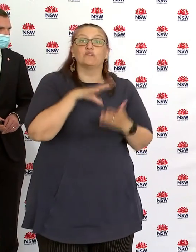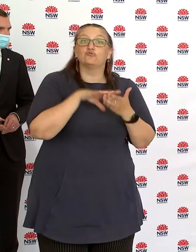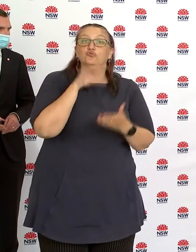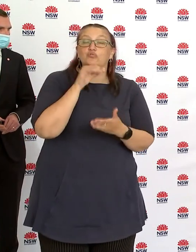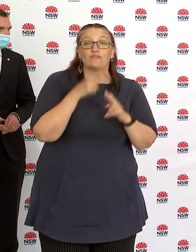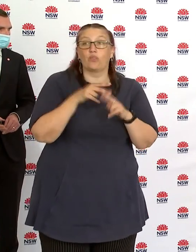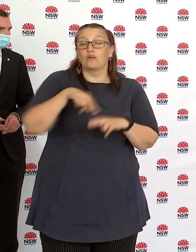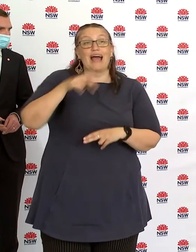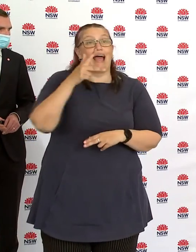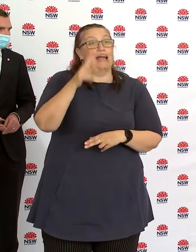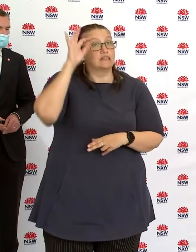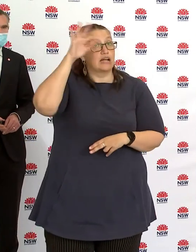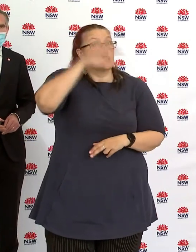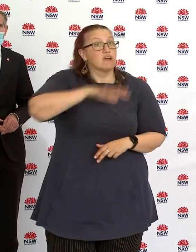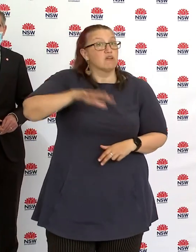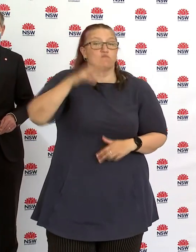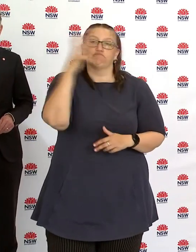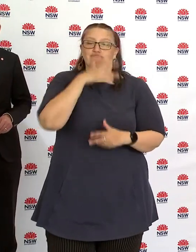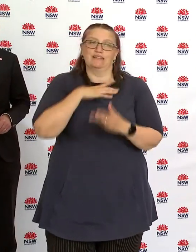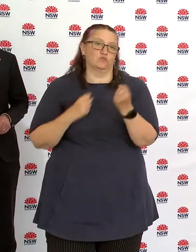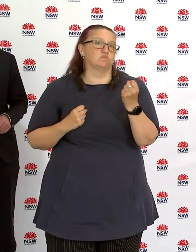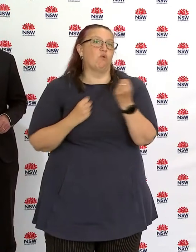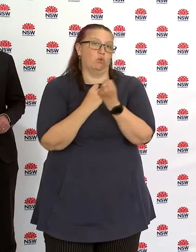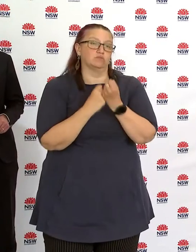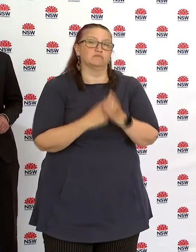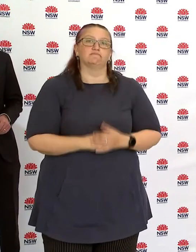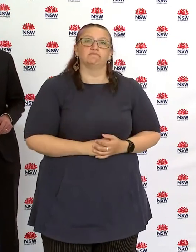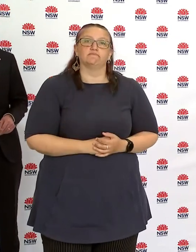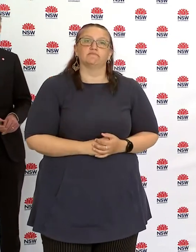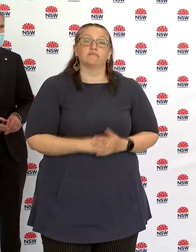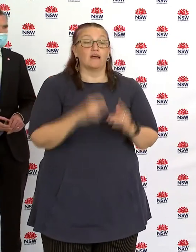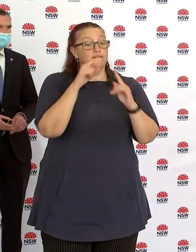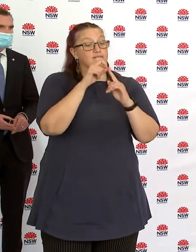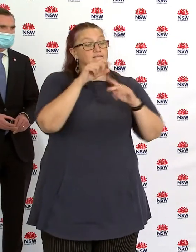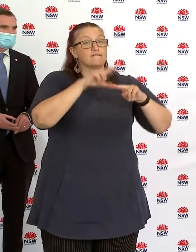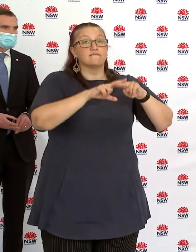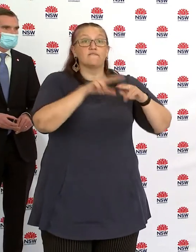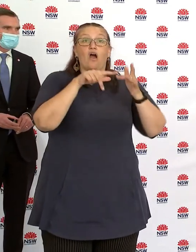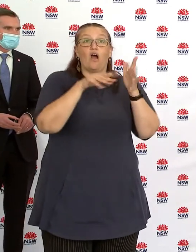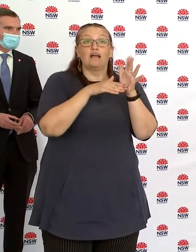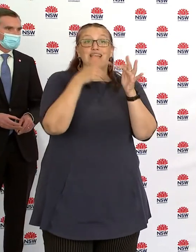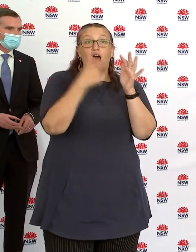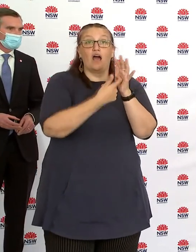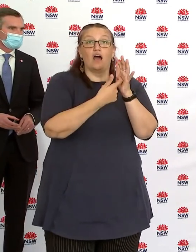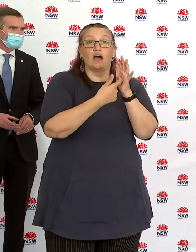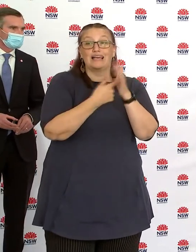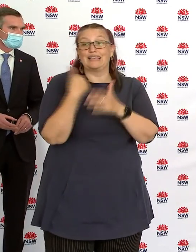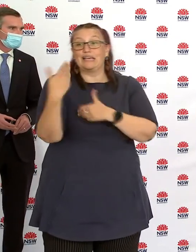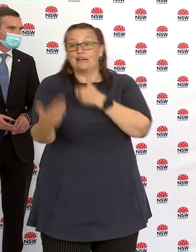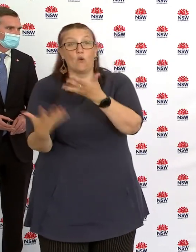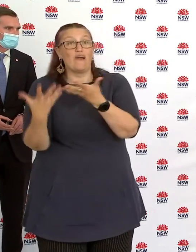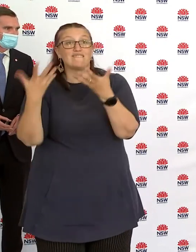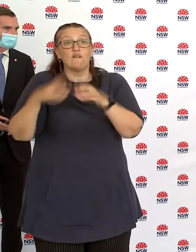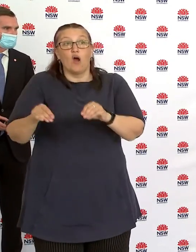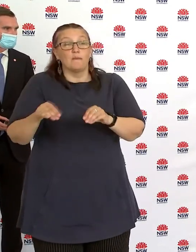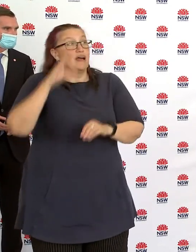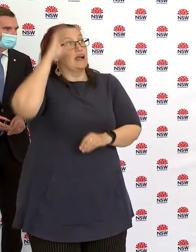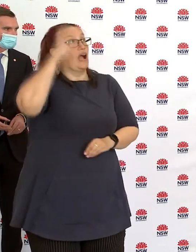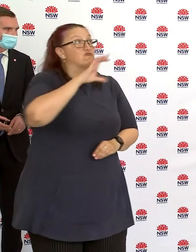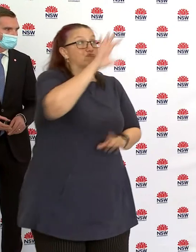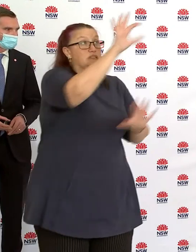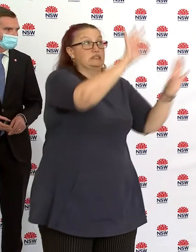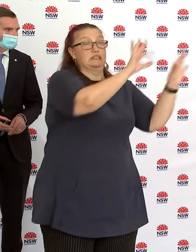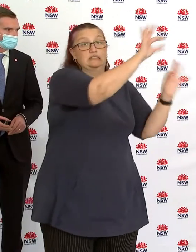LGAs where we are redirecting Pfizer doses from regional rural New South Wales into those eight LGAs to support year 12